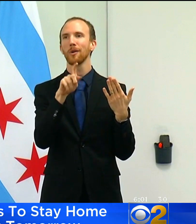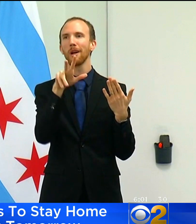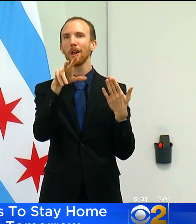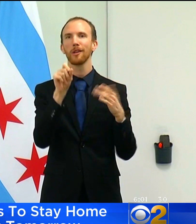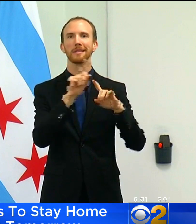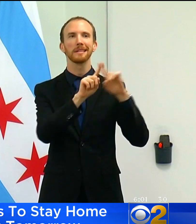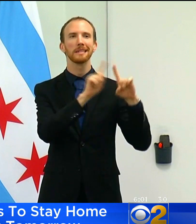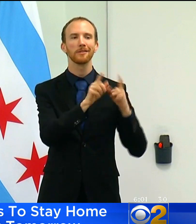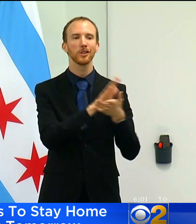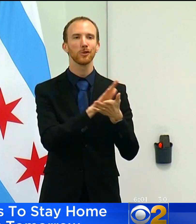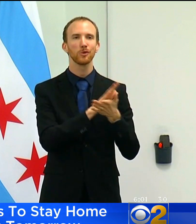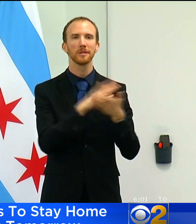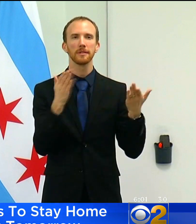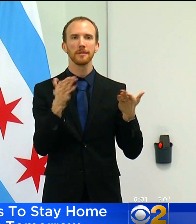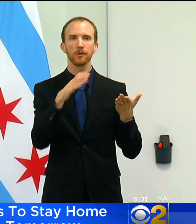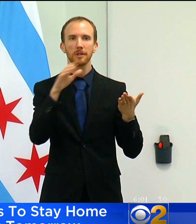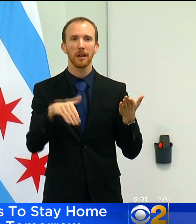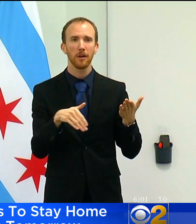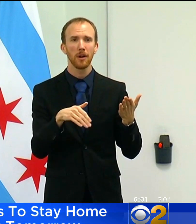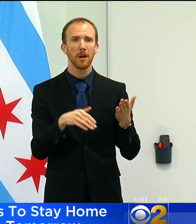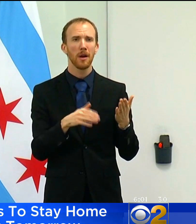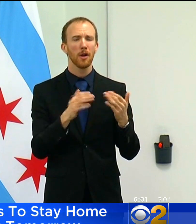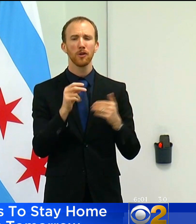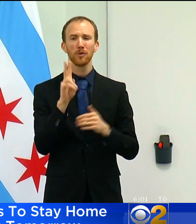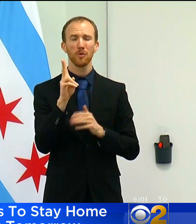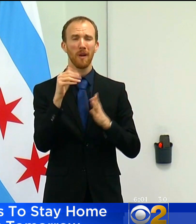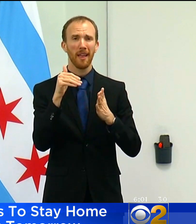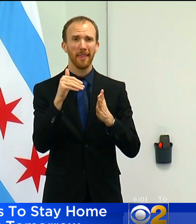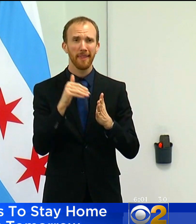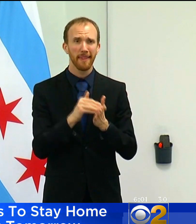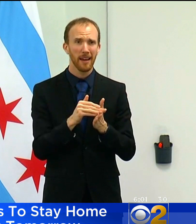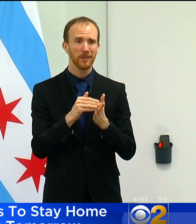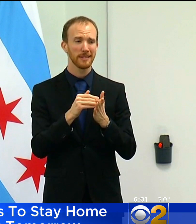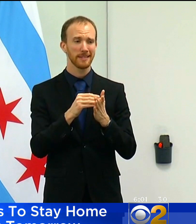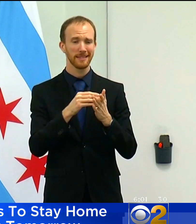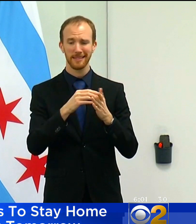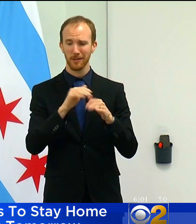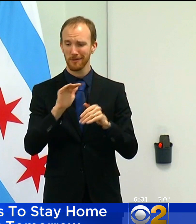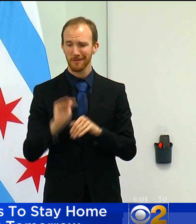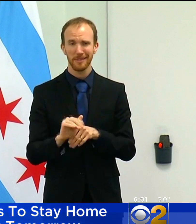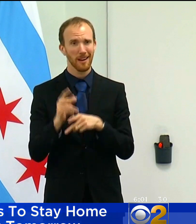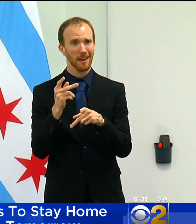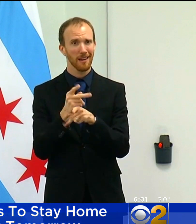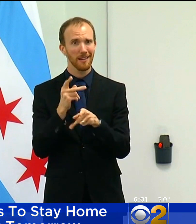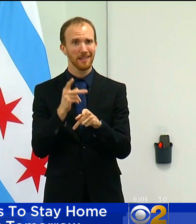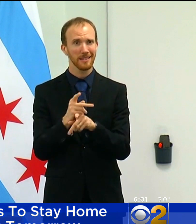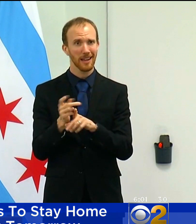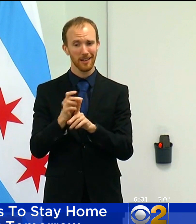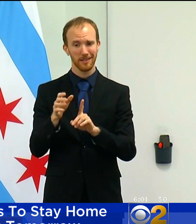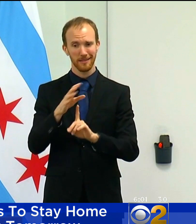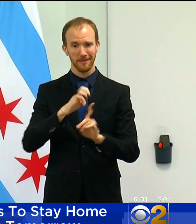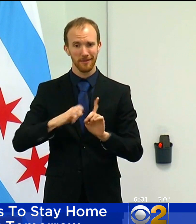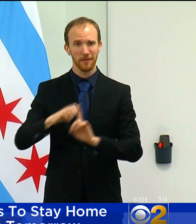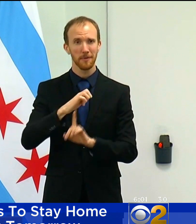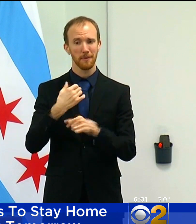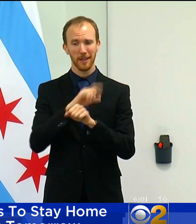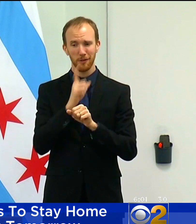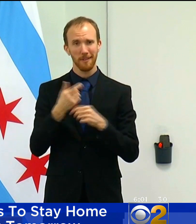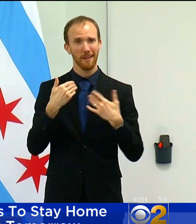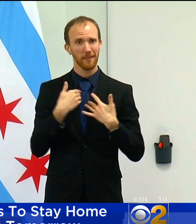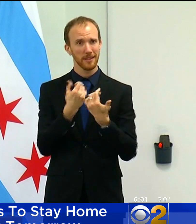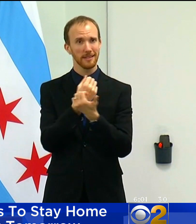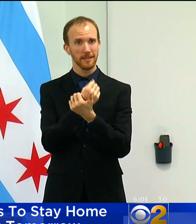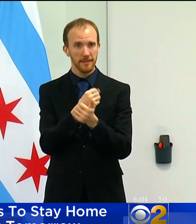Chicago, 2,000 daycares have used to provide safe in-person learning for their students and their